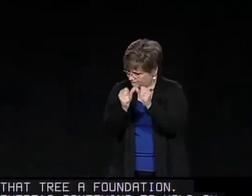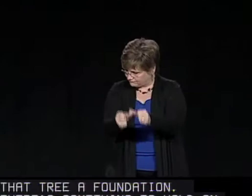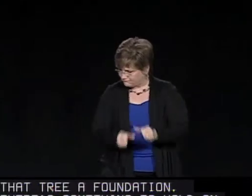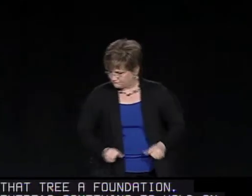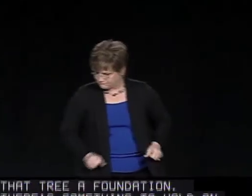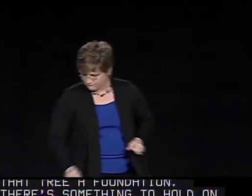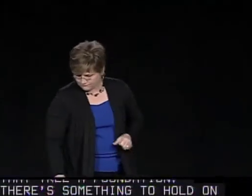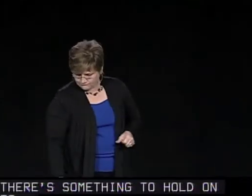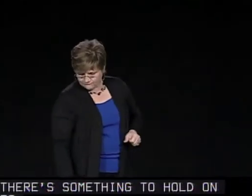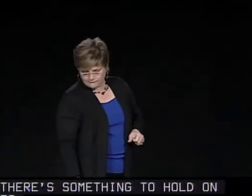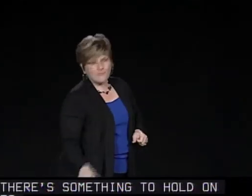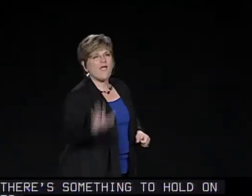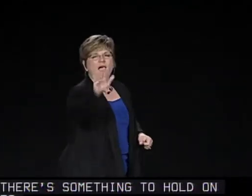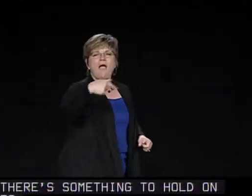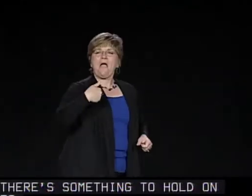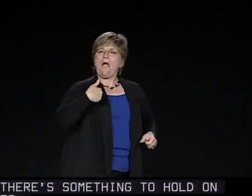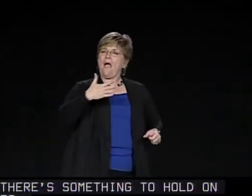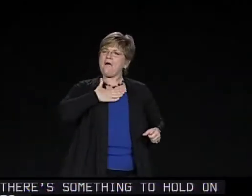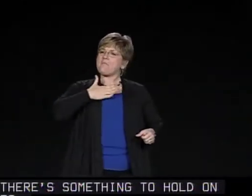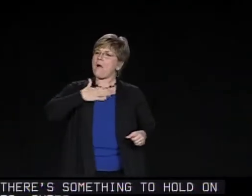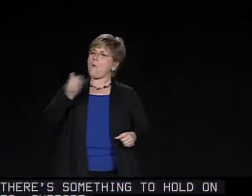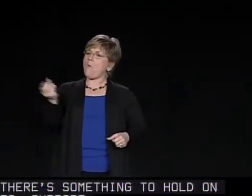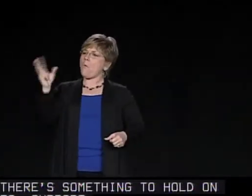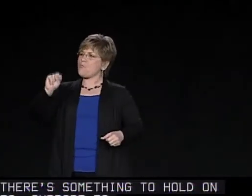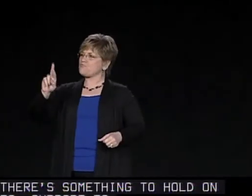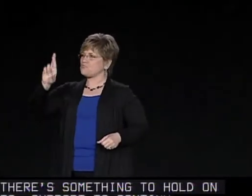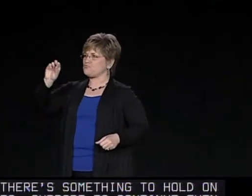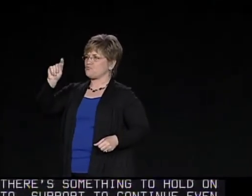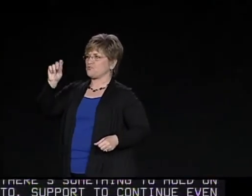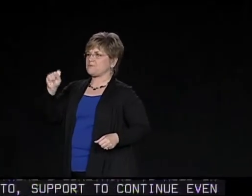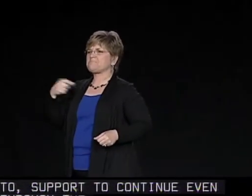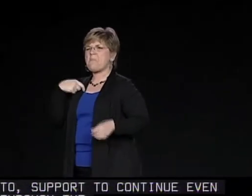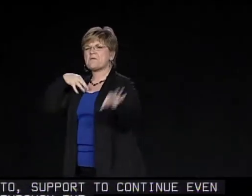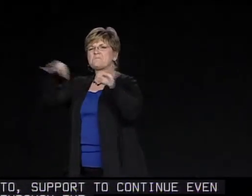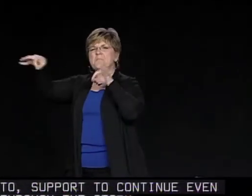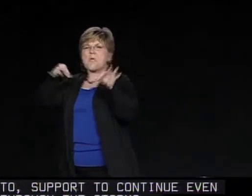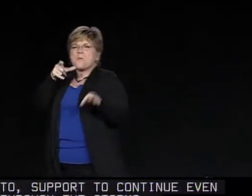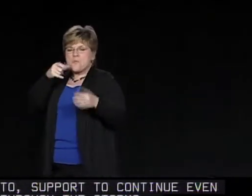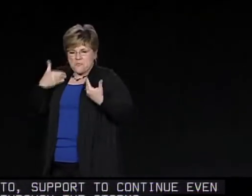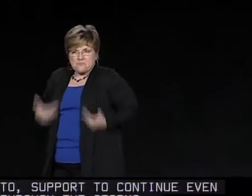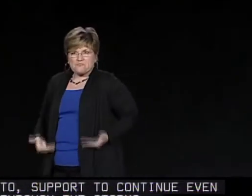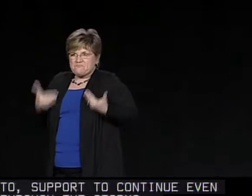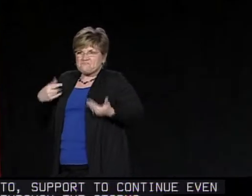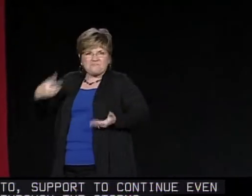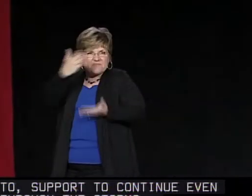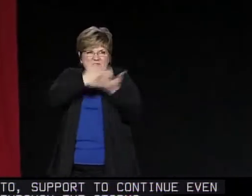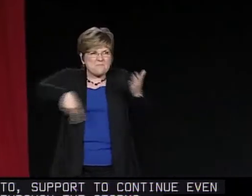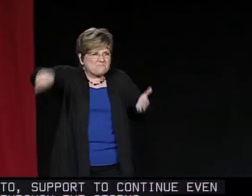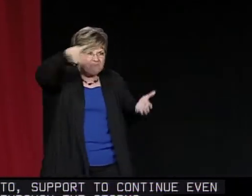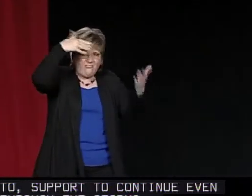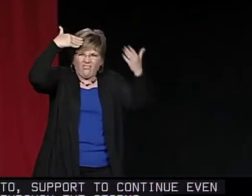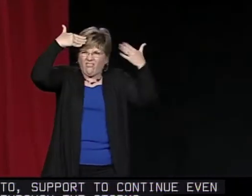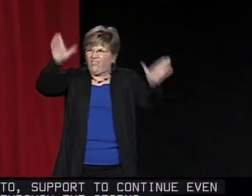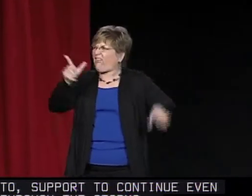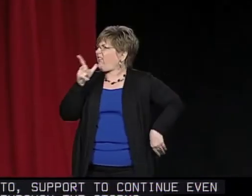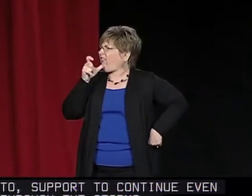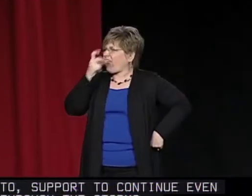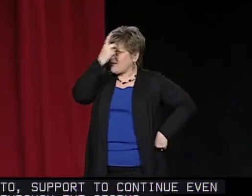Support to continue even through the storms. Let me explain a little bit about who I am and my own roots.